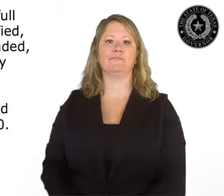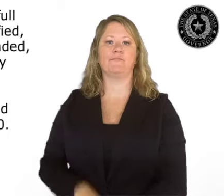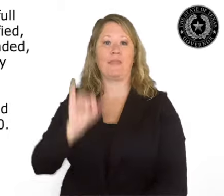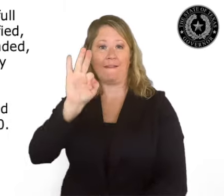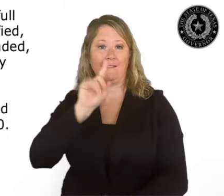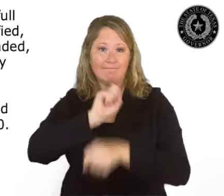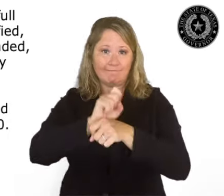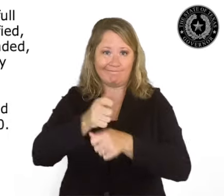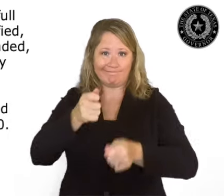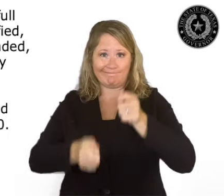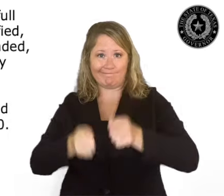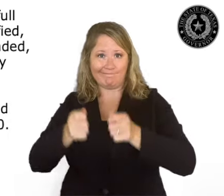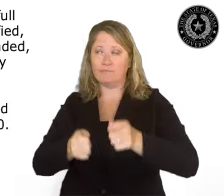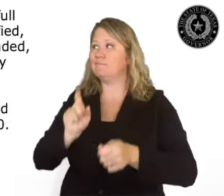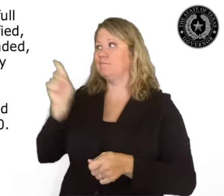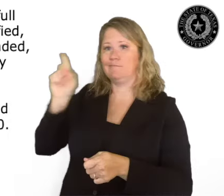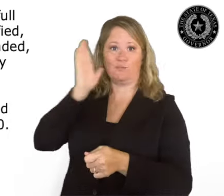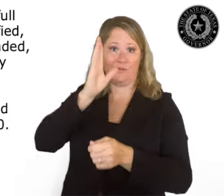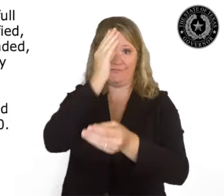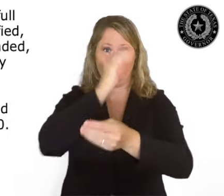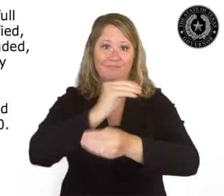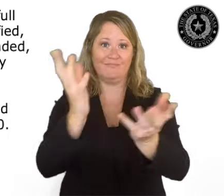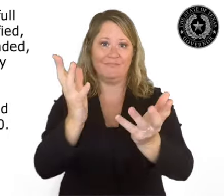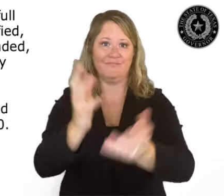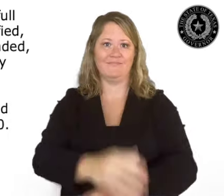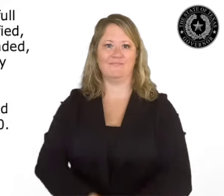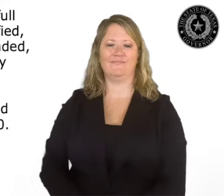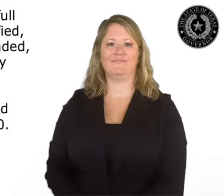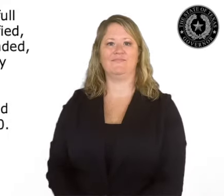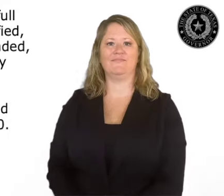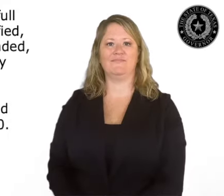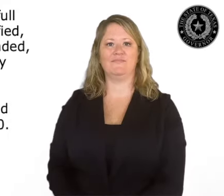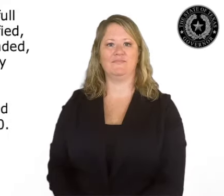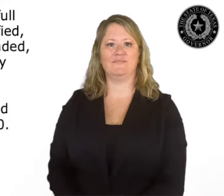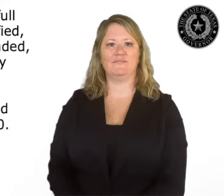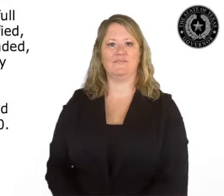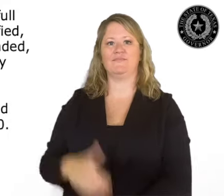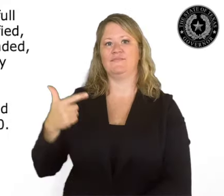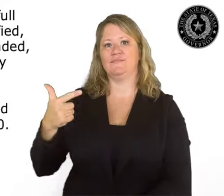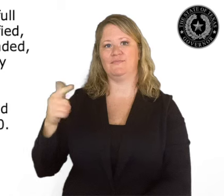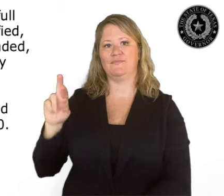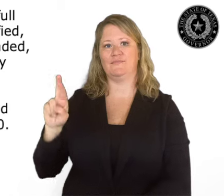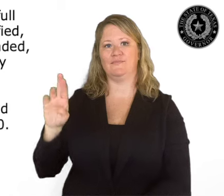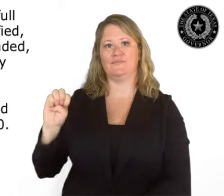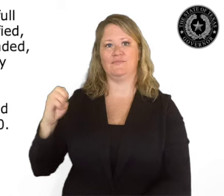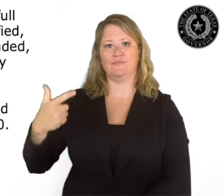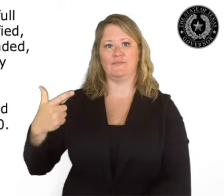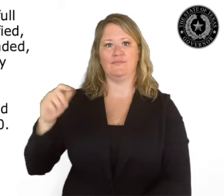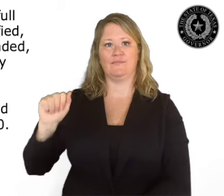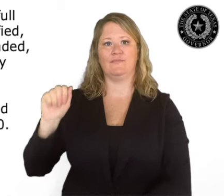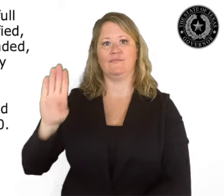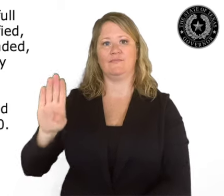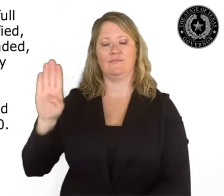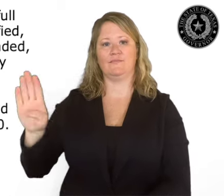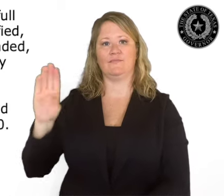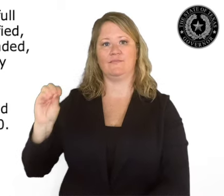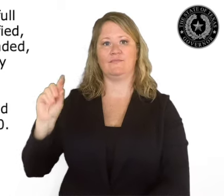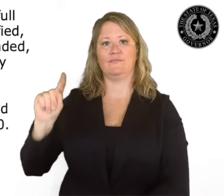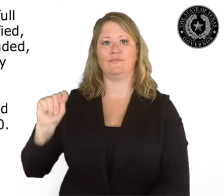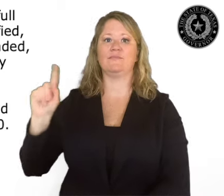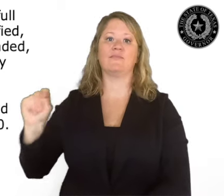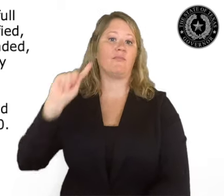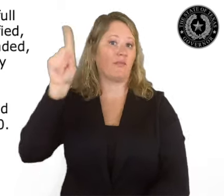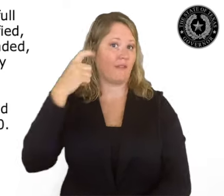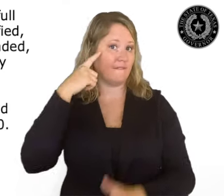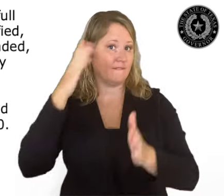shall remain in effect and in full force until modified, amended, rescinded, or superseded by the Governor. Given